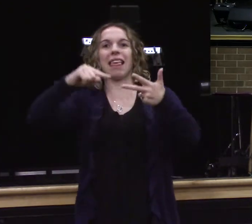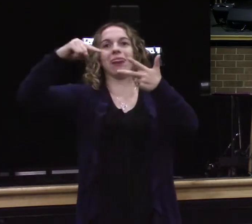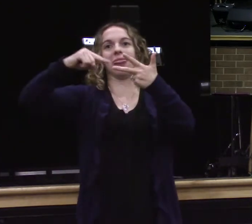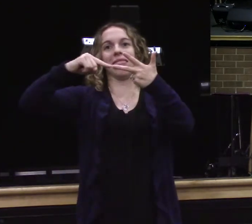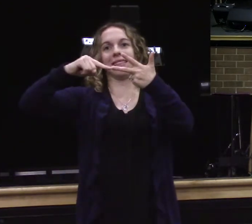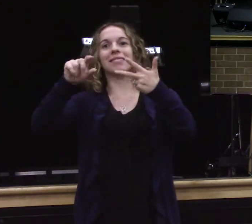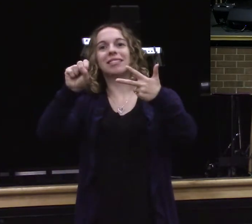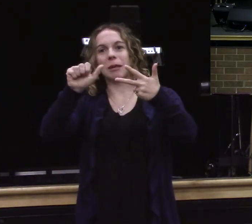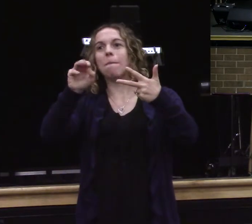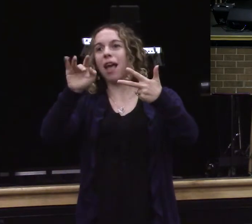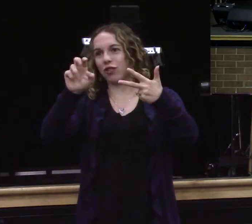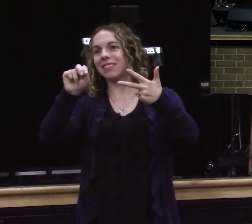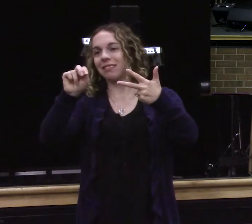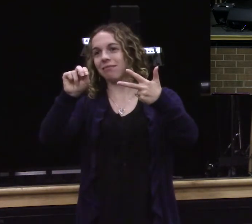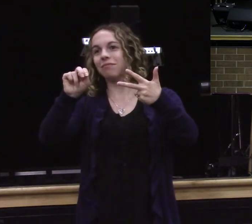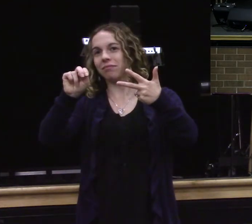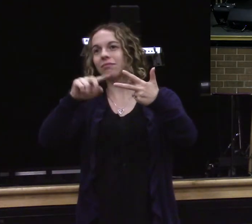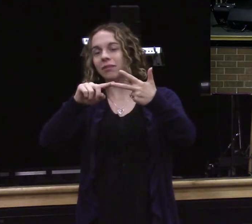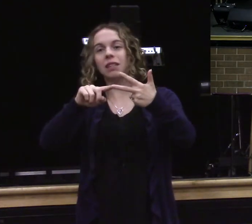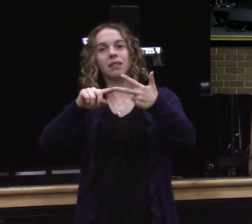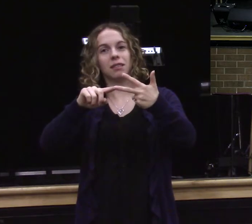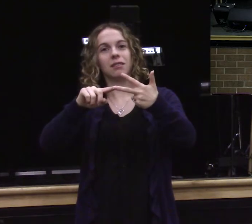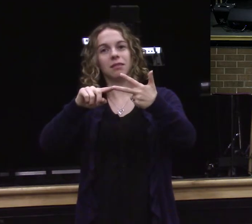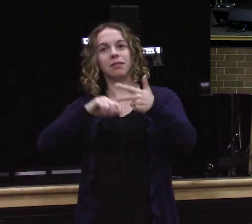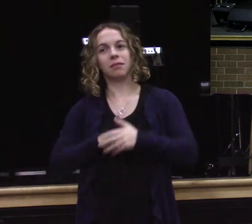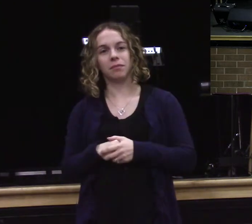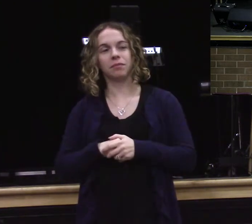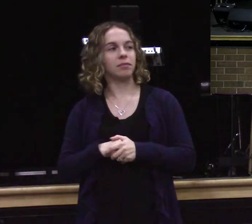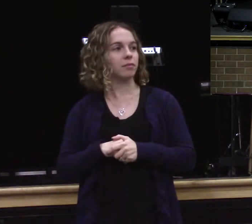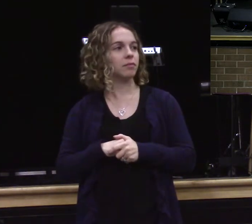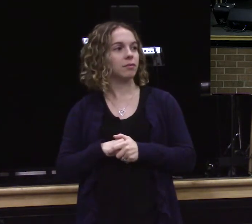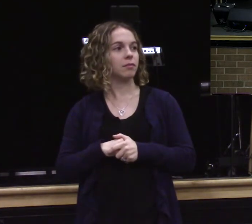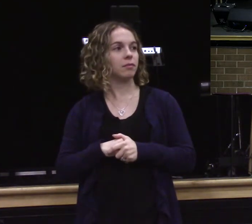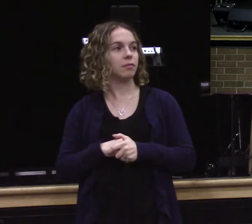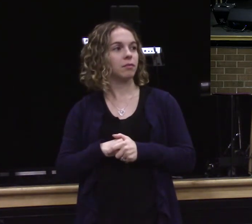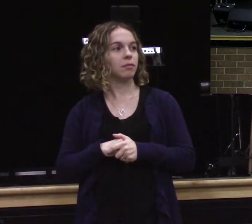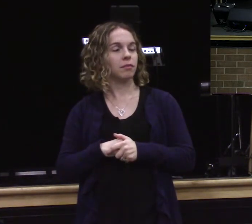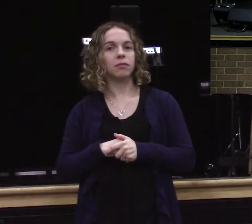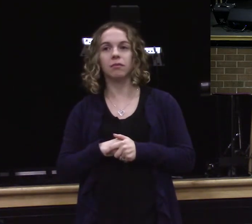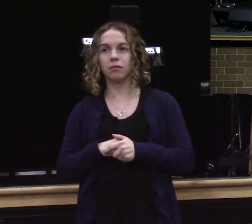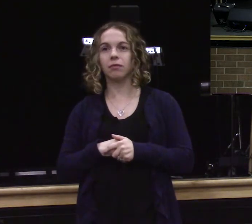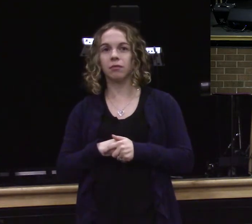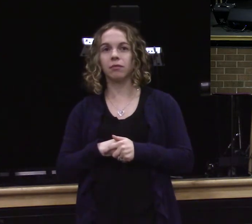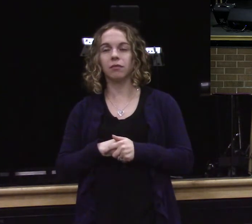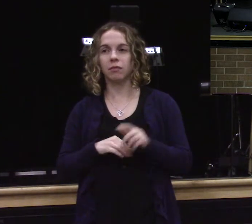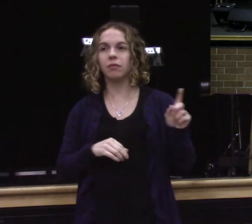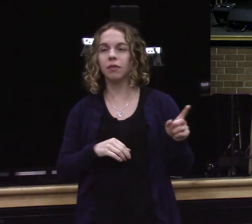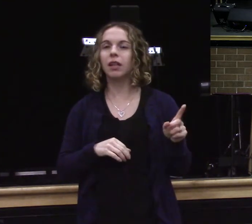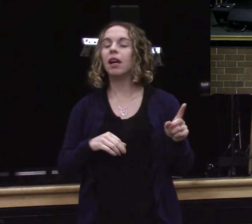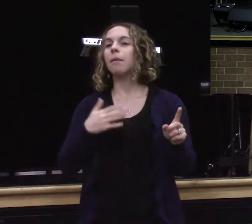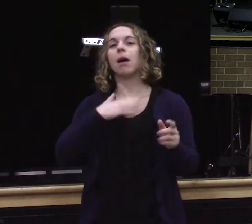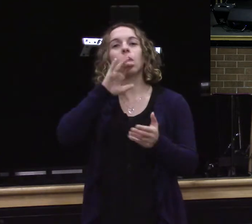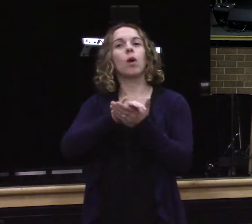is Lord let my today let me be inconvenienced for your